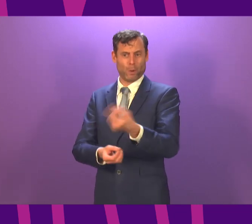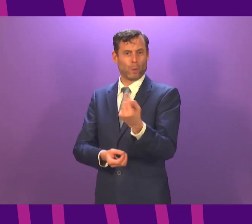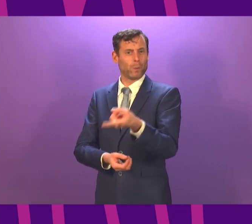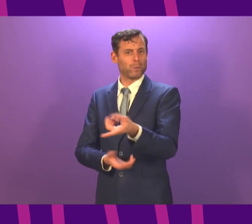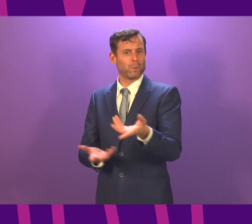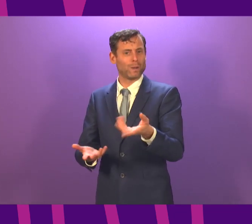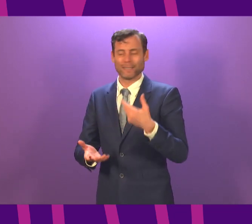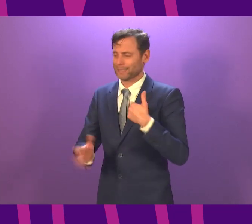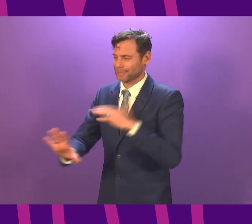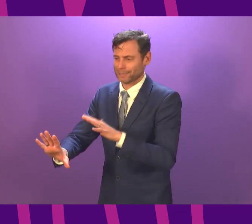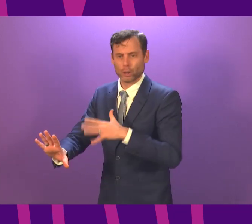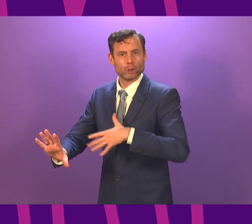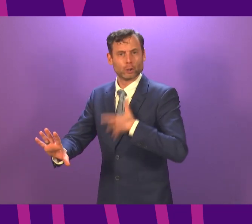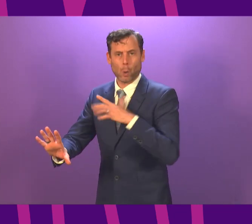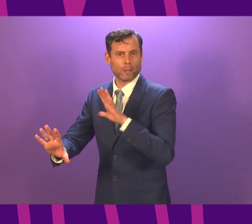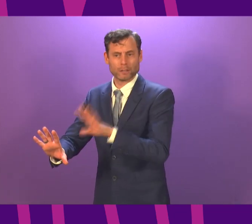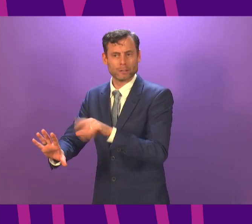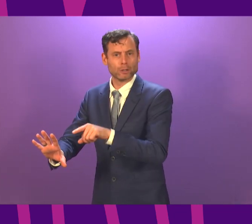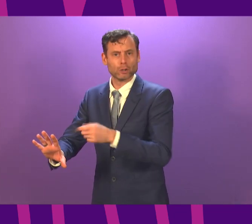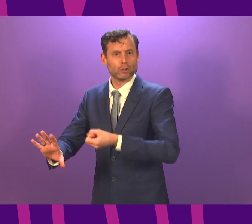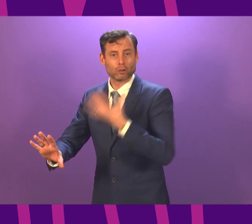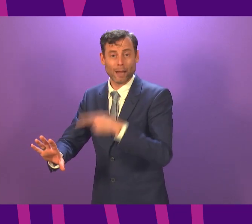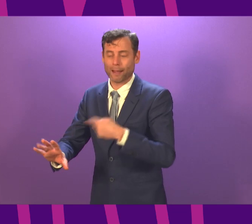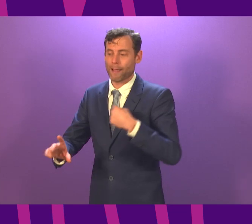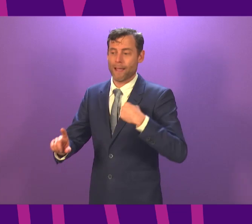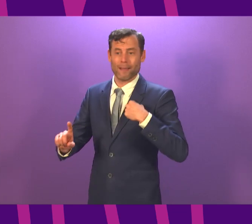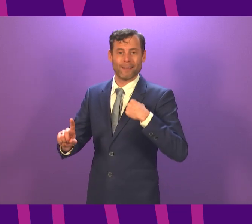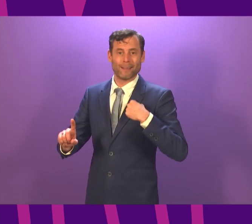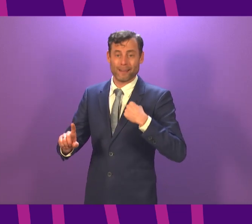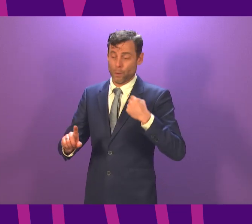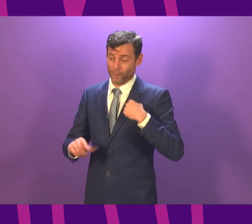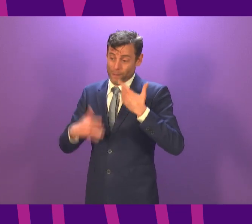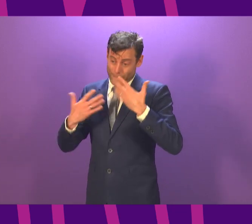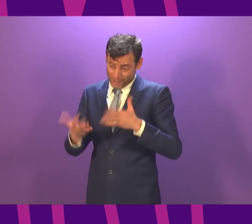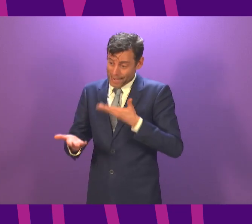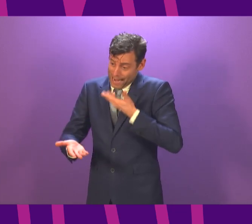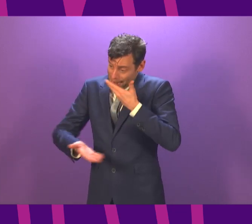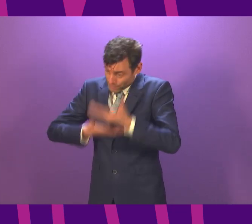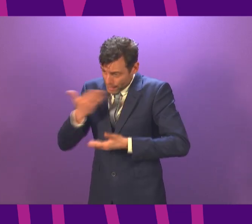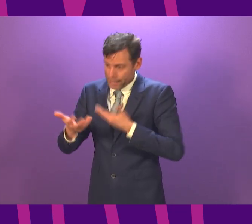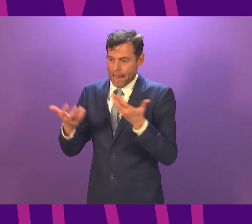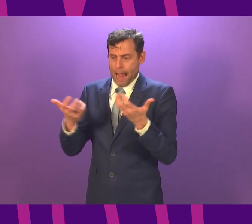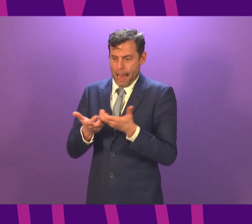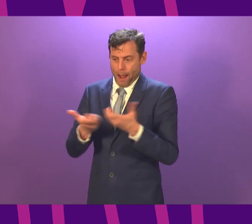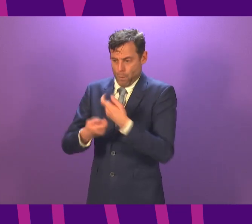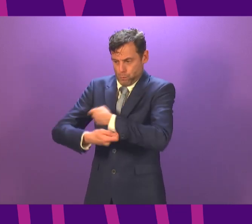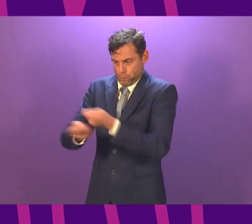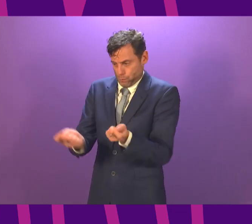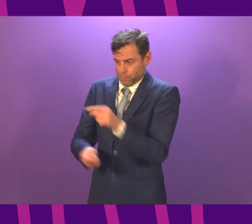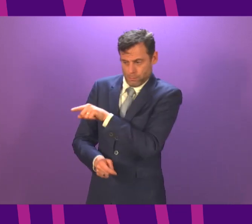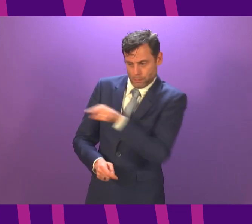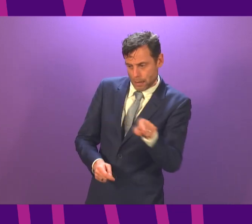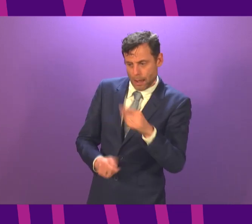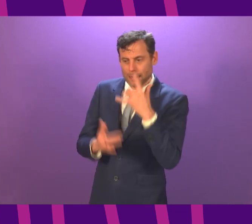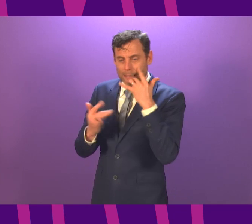is necessary. It is not about an intervention from me. We have already set out the plans for the testing of home care workers which get underway